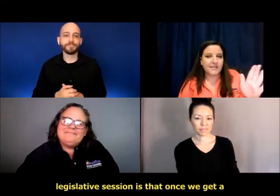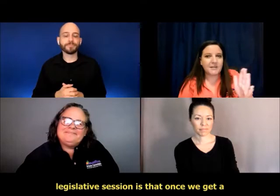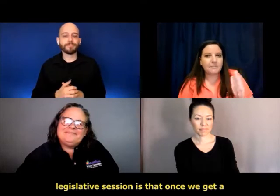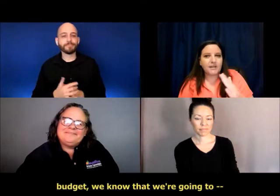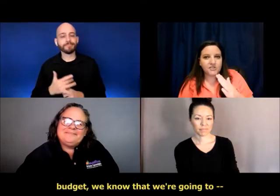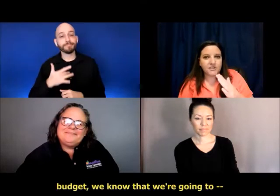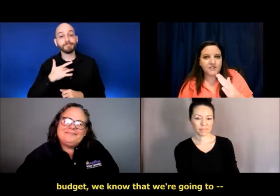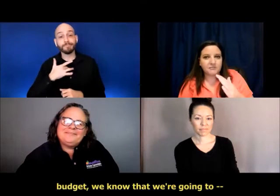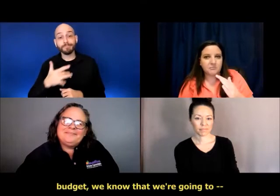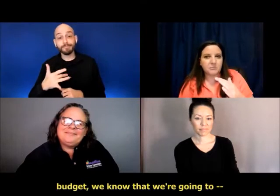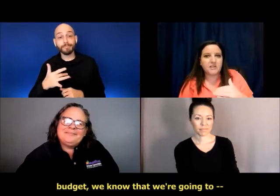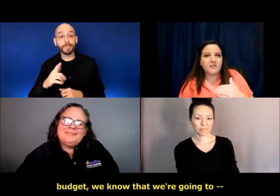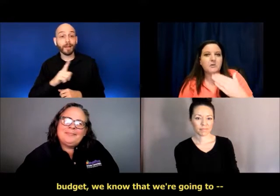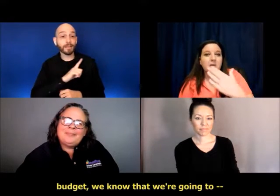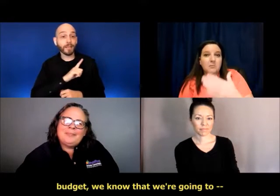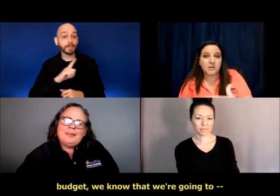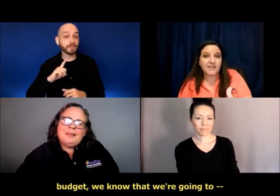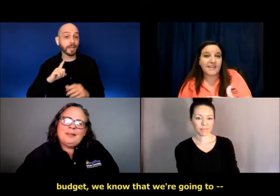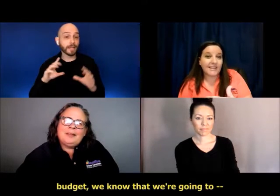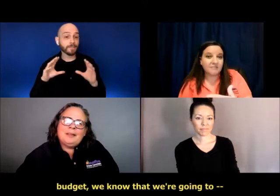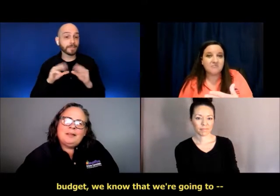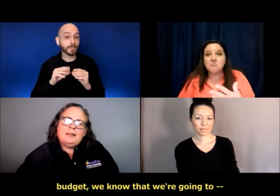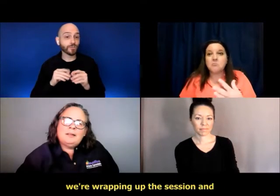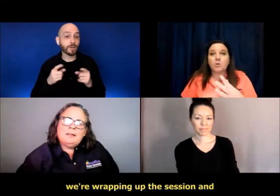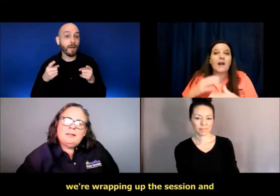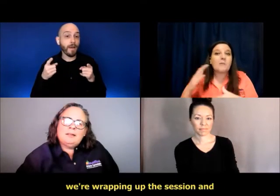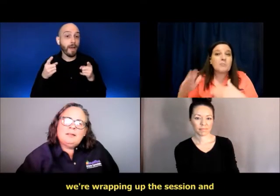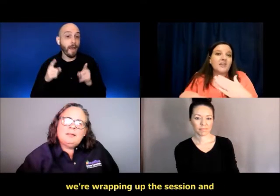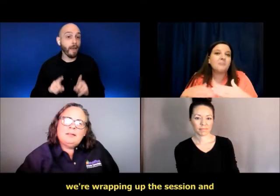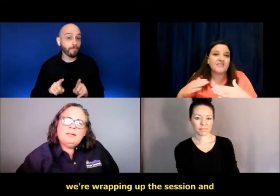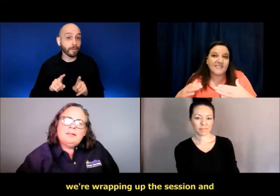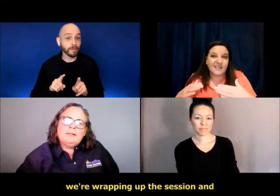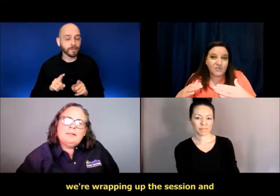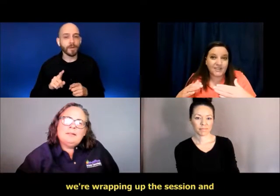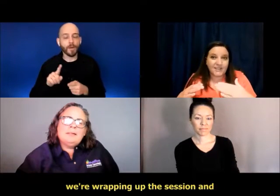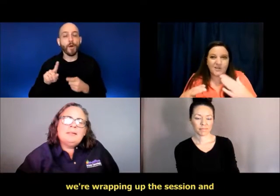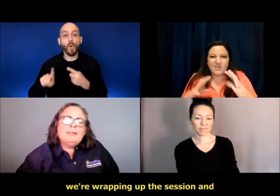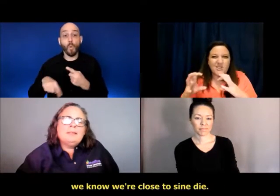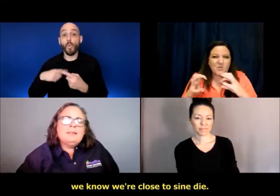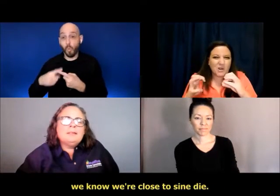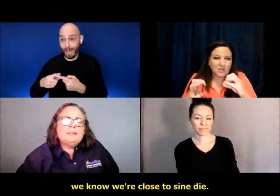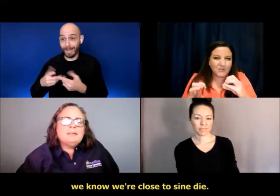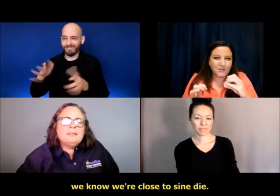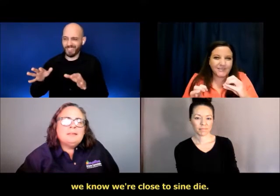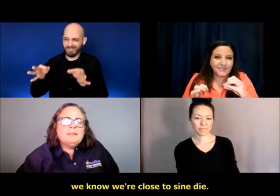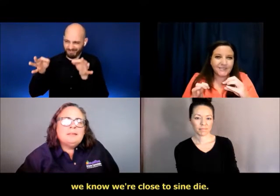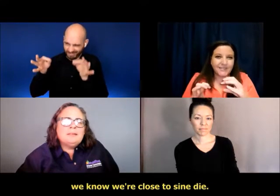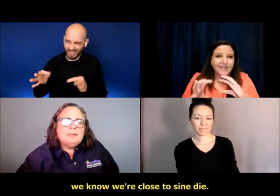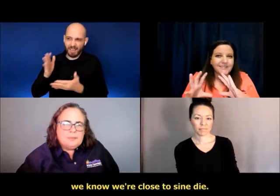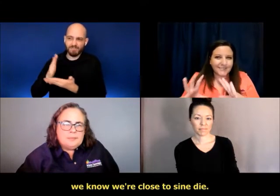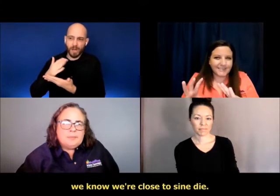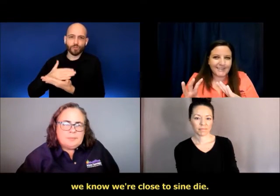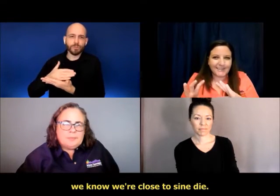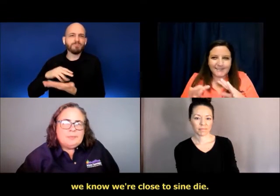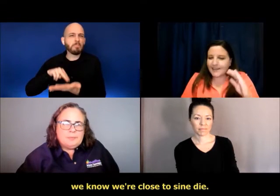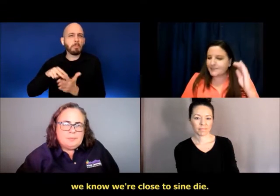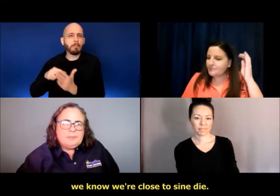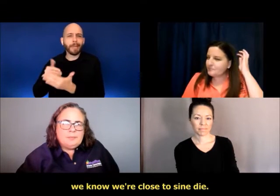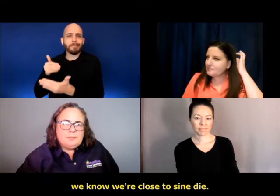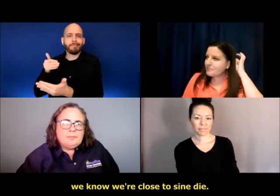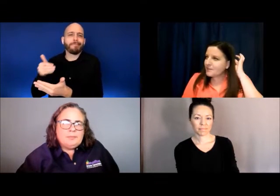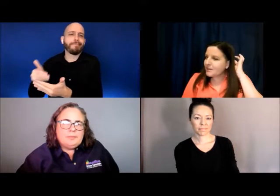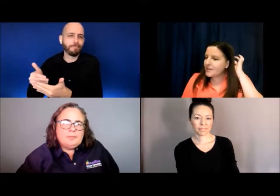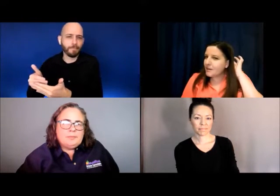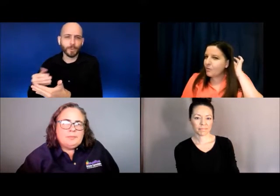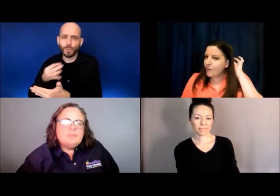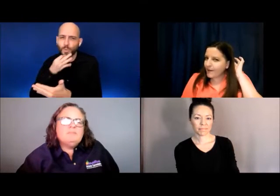once we get a budget, we know that we're going to, we're wrapping up the session. And we know we're close to sign EDI.